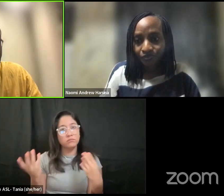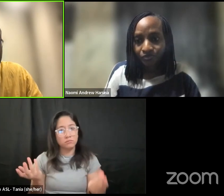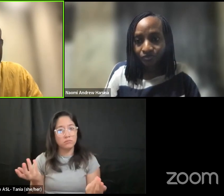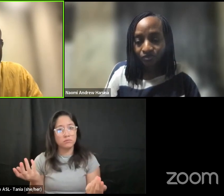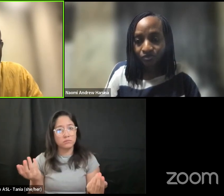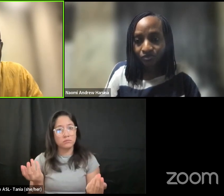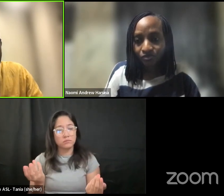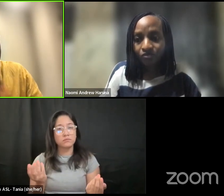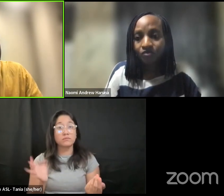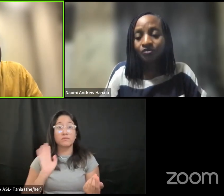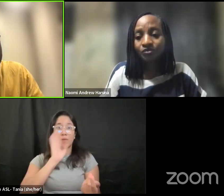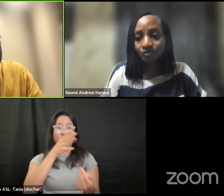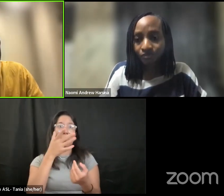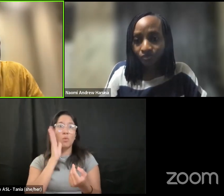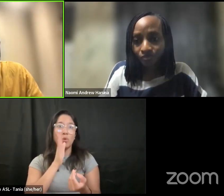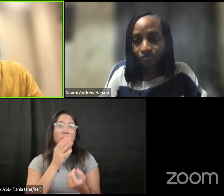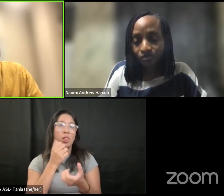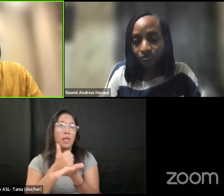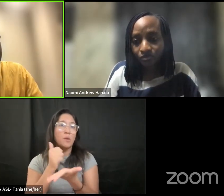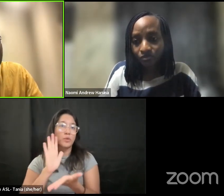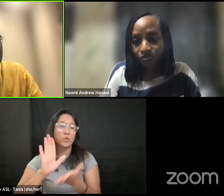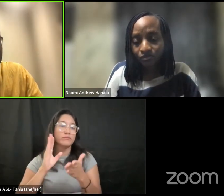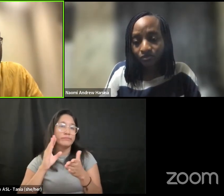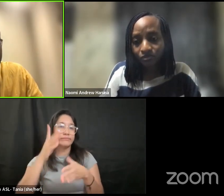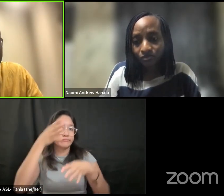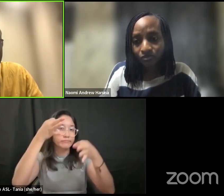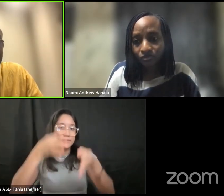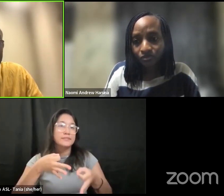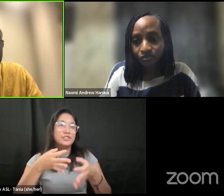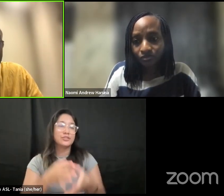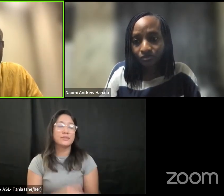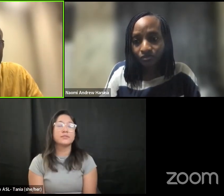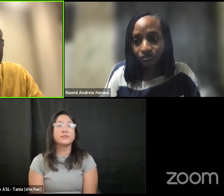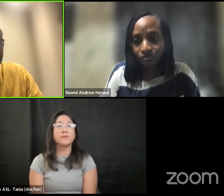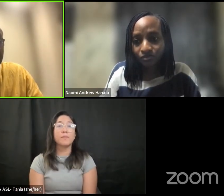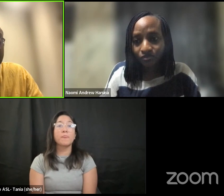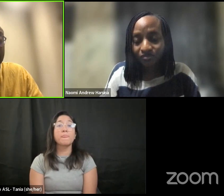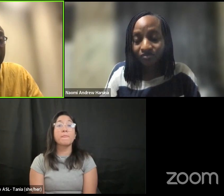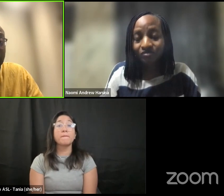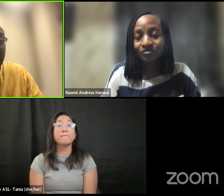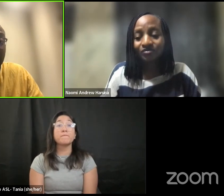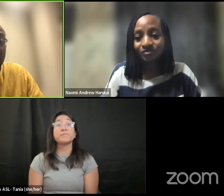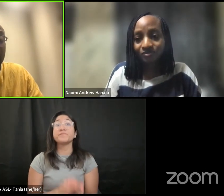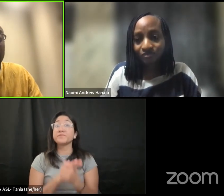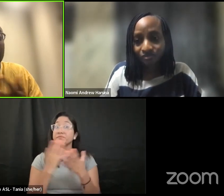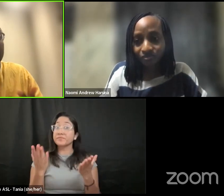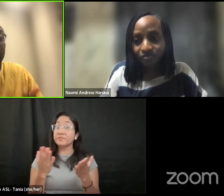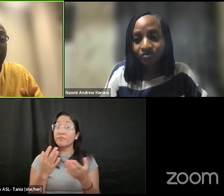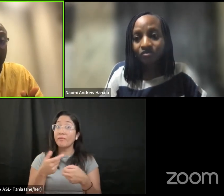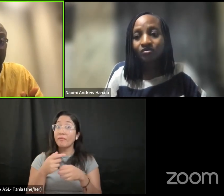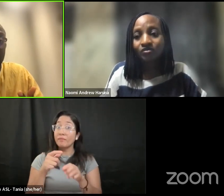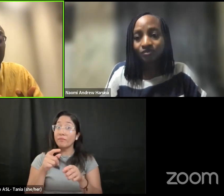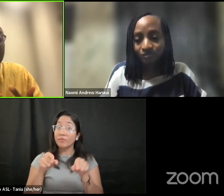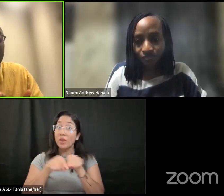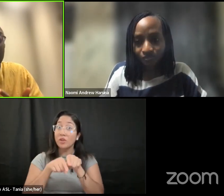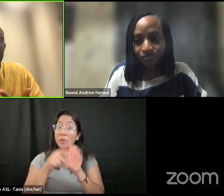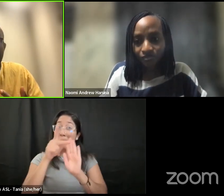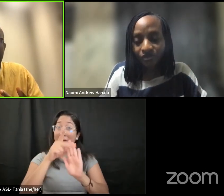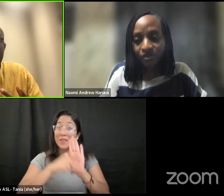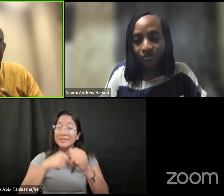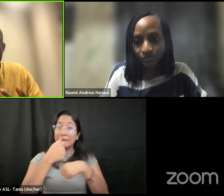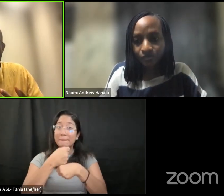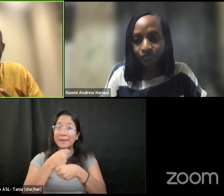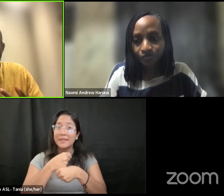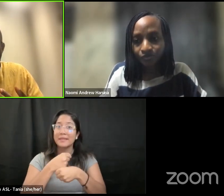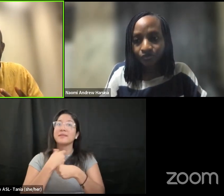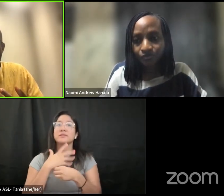our decisions and then the follow-up to that is the piece around policymaking that as artists we need to start thinking critically how